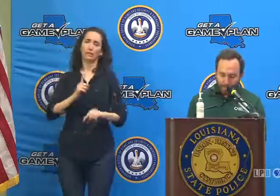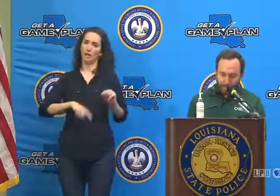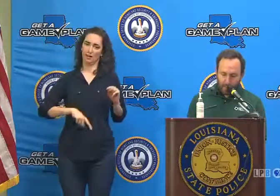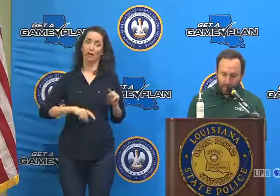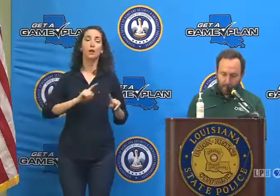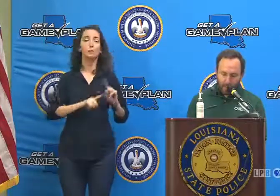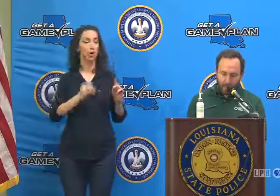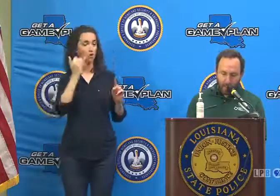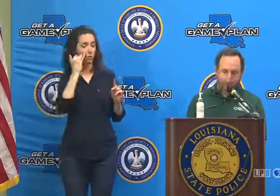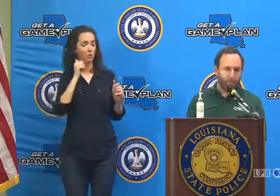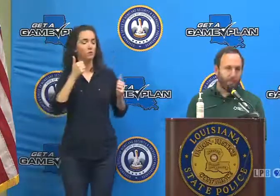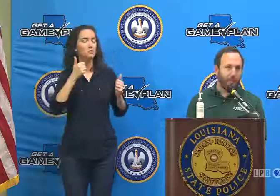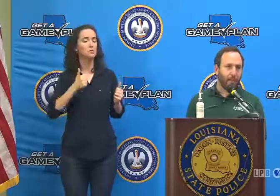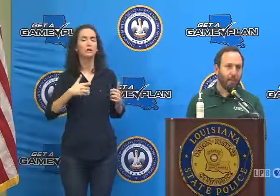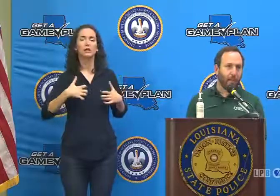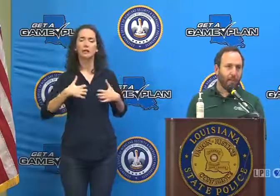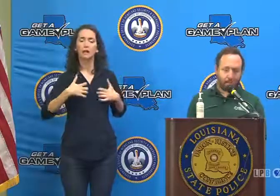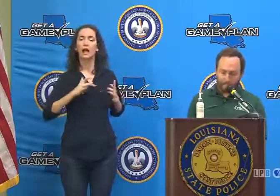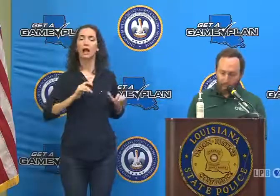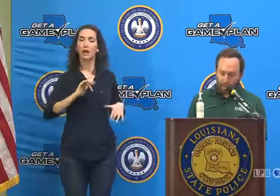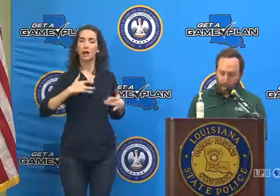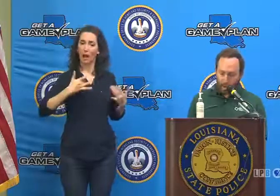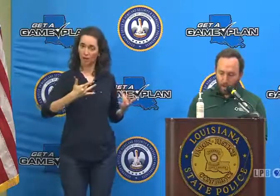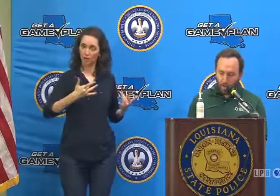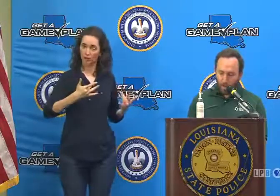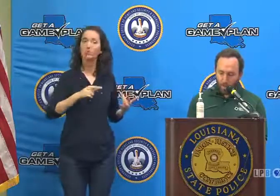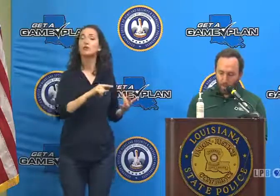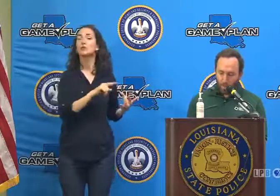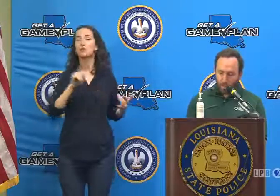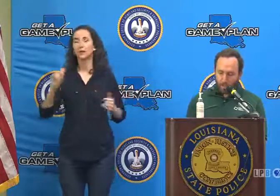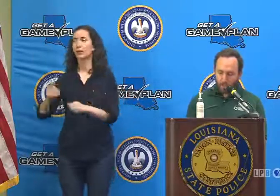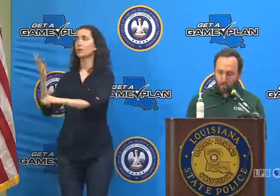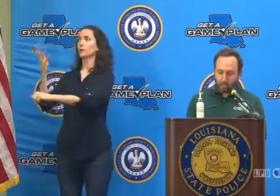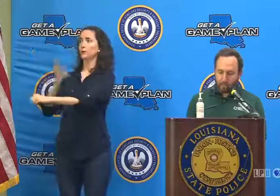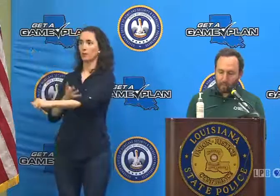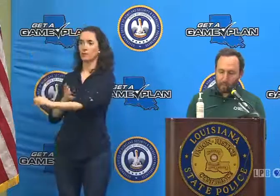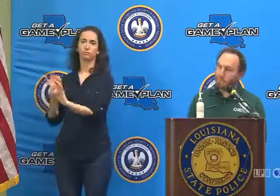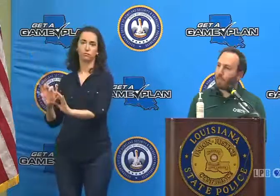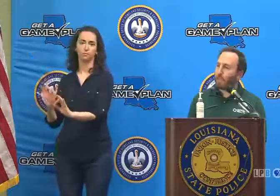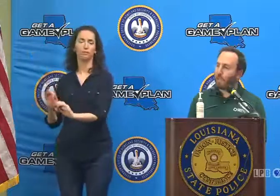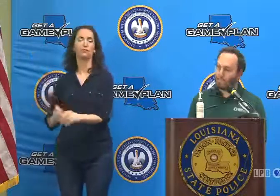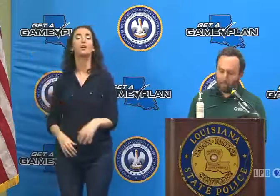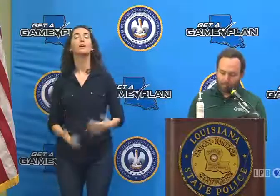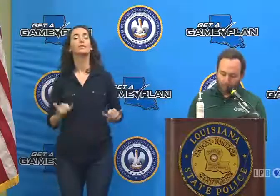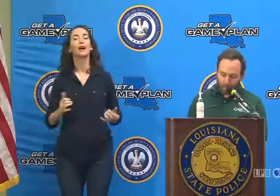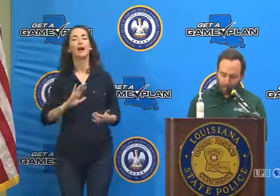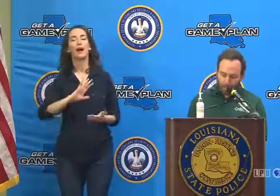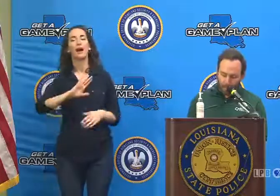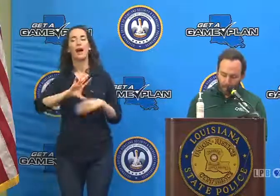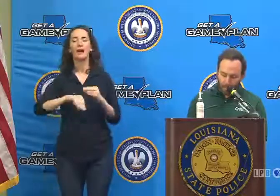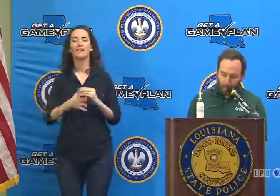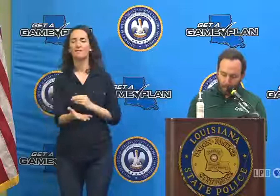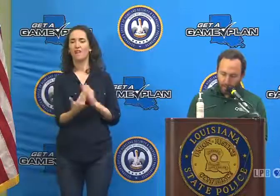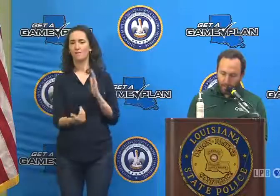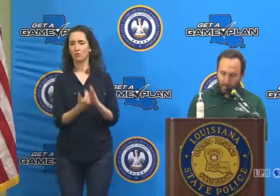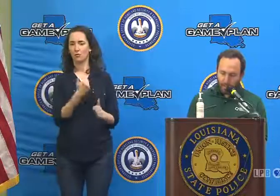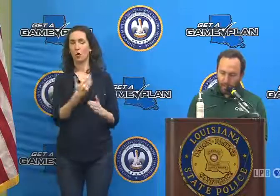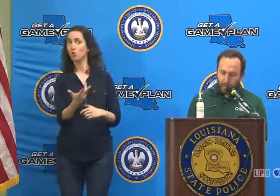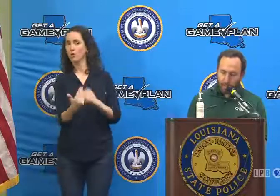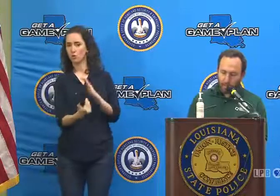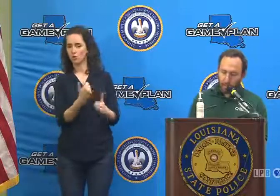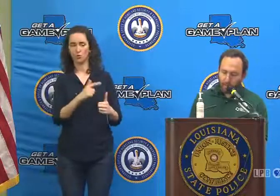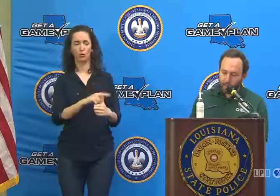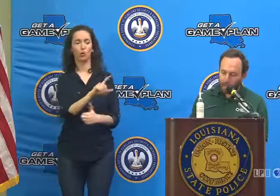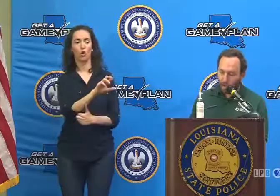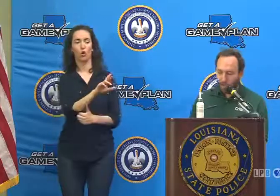As of today, we have added three new sites statewide. One is in the Rain Civic Center, another is